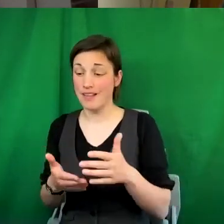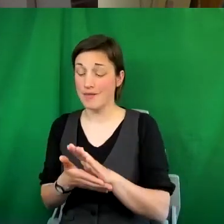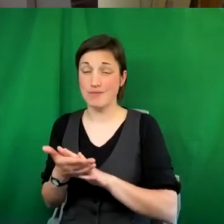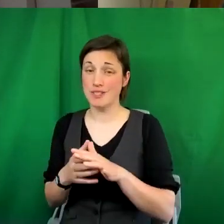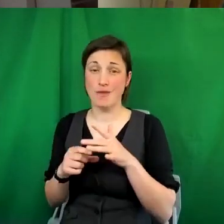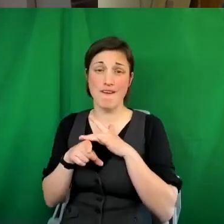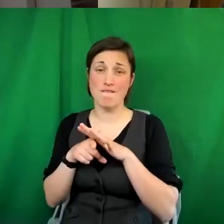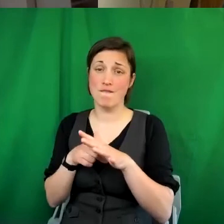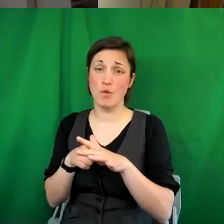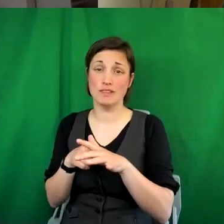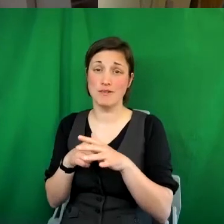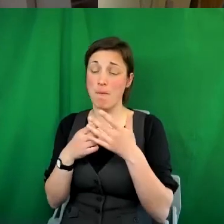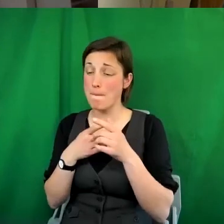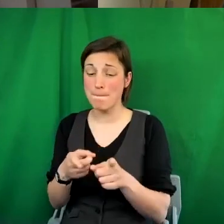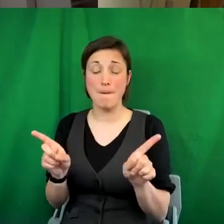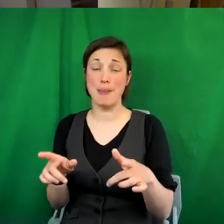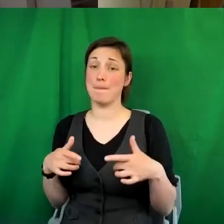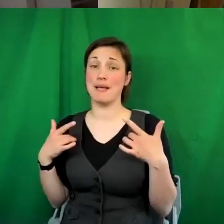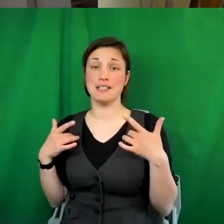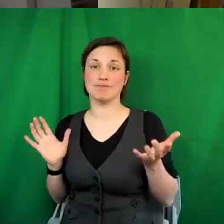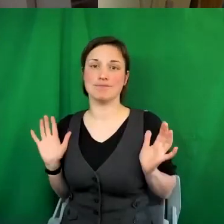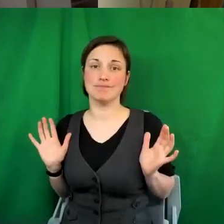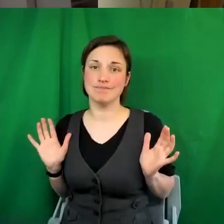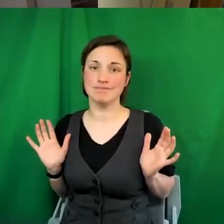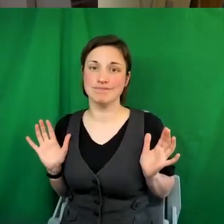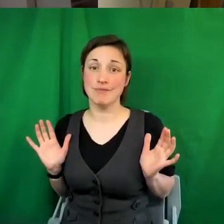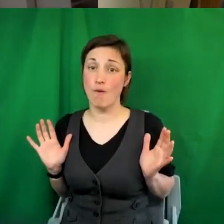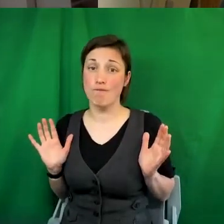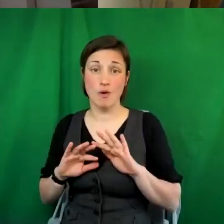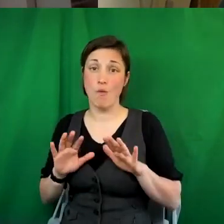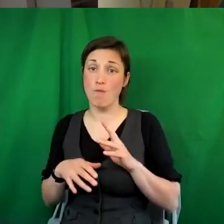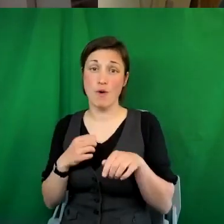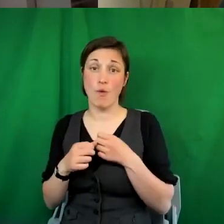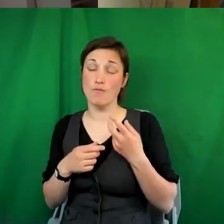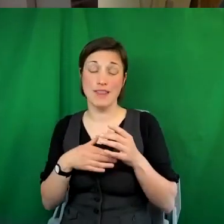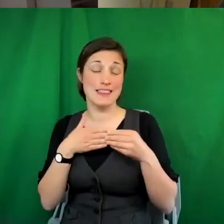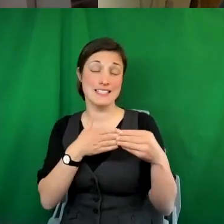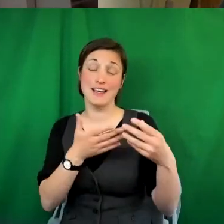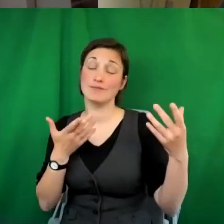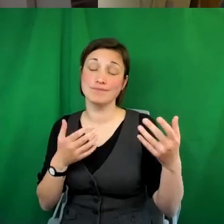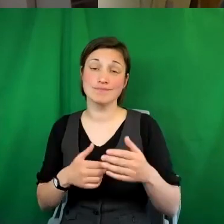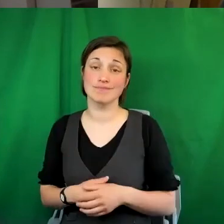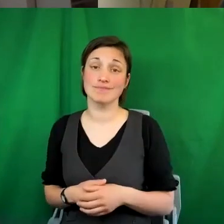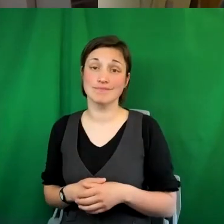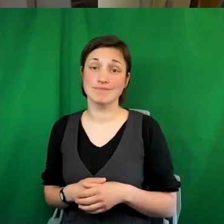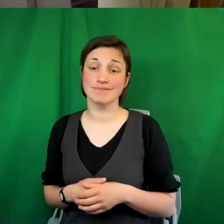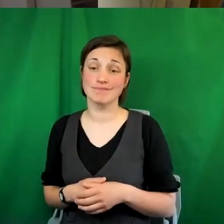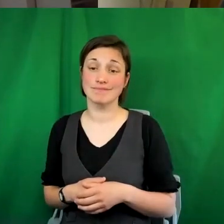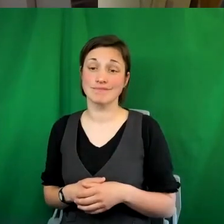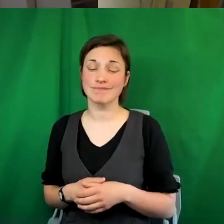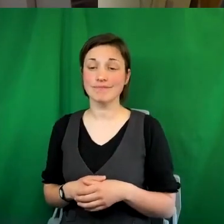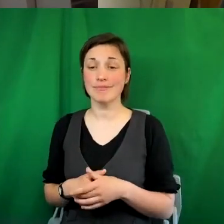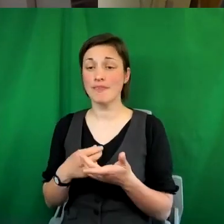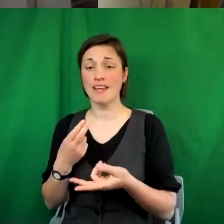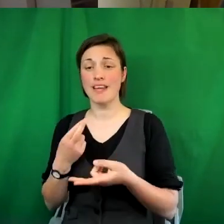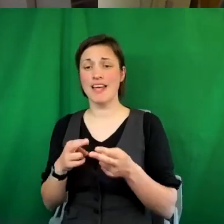and therefore you'll not be a leader. If you can't then navigate a journey forward,